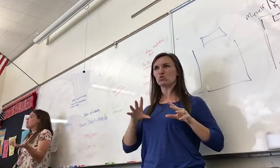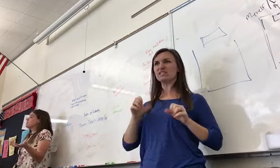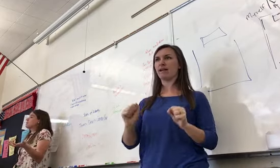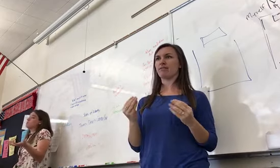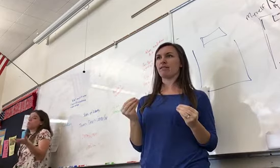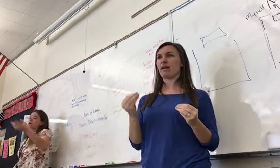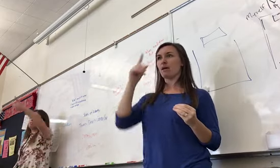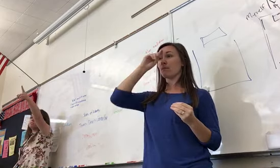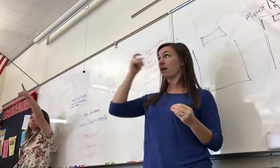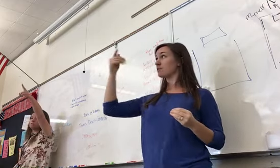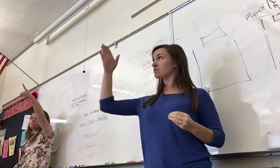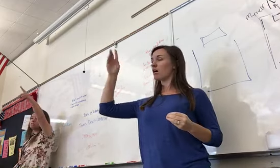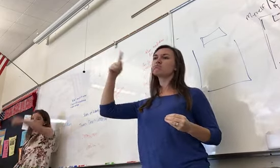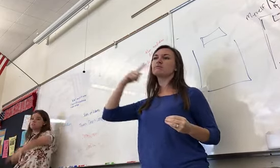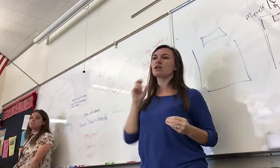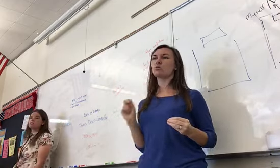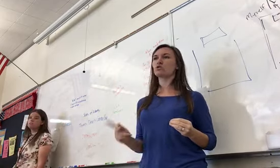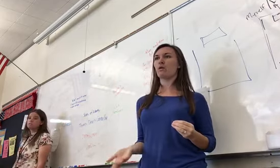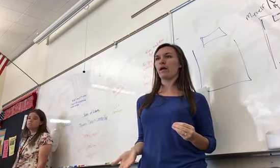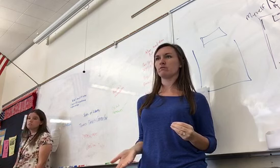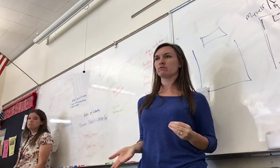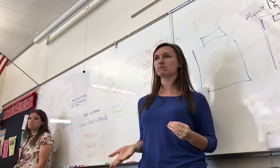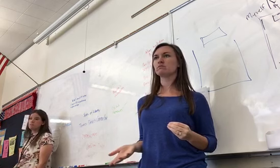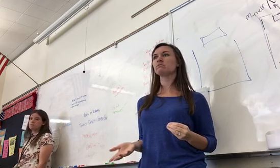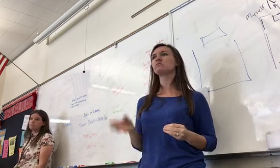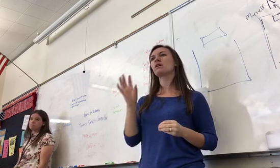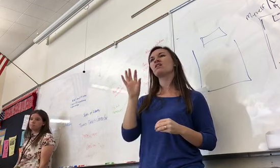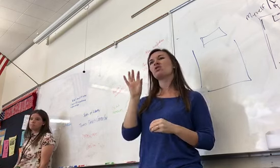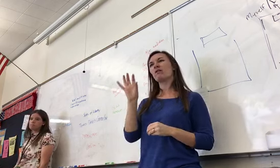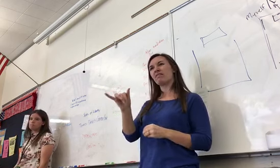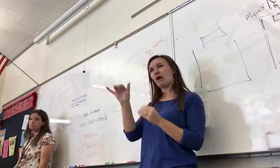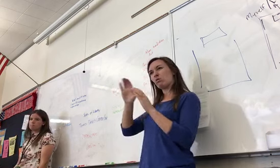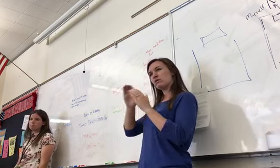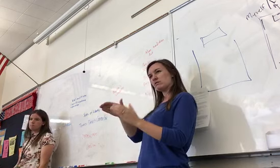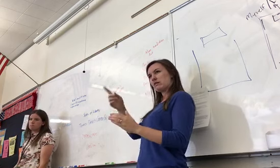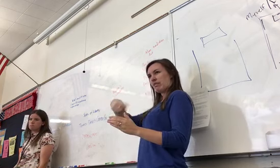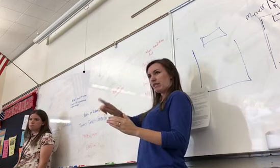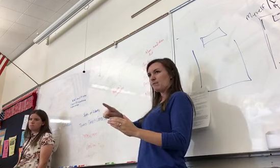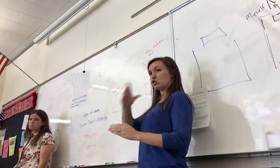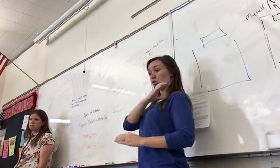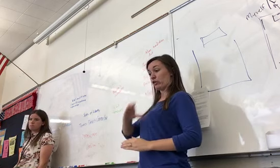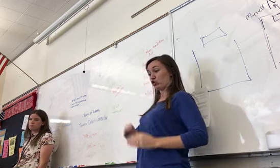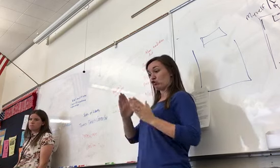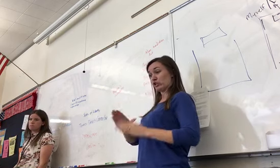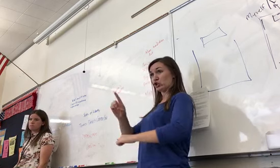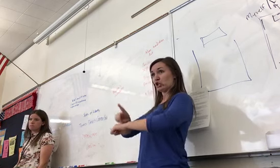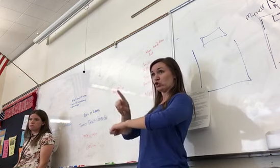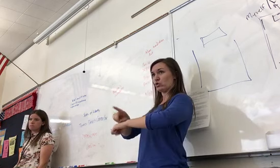God said it was okay. I was going ask, behind the concept, which religion was it?